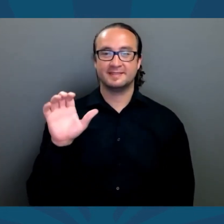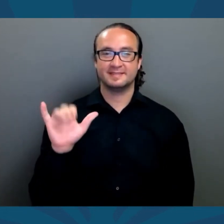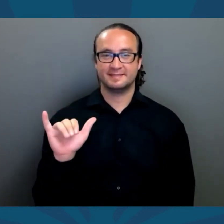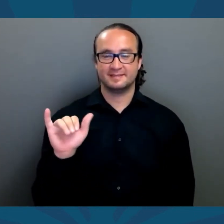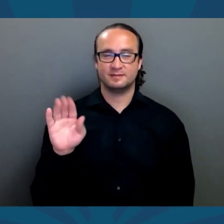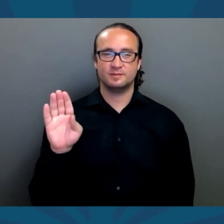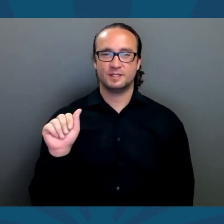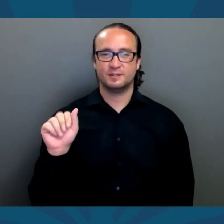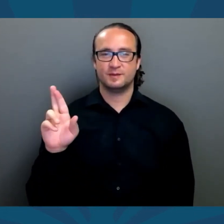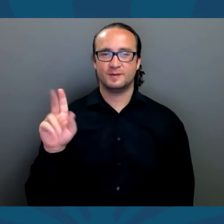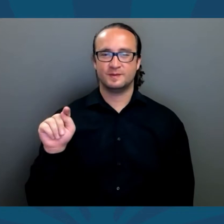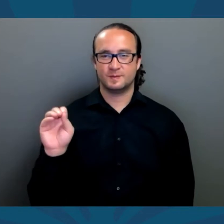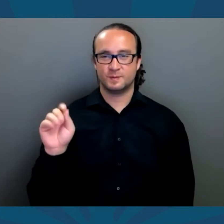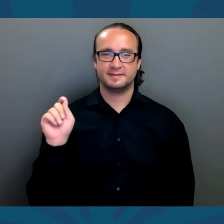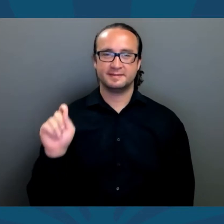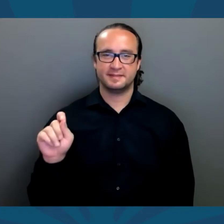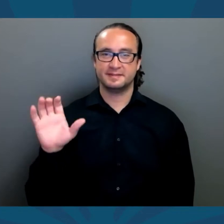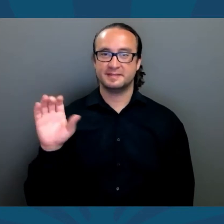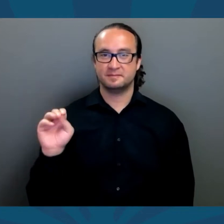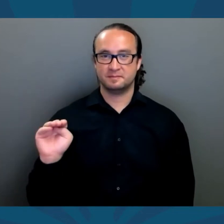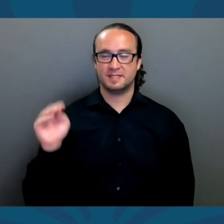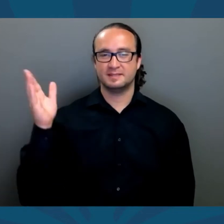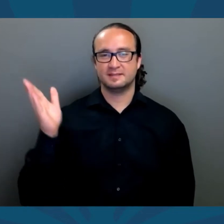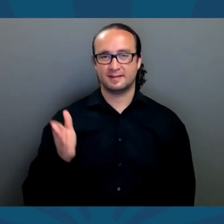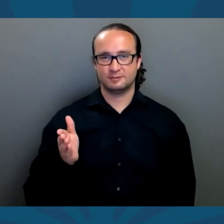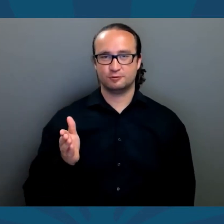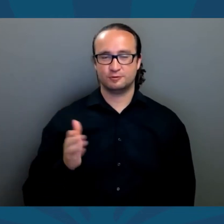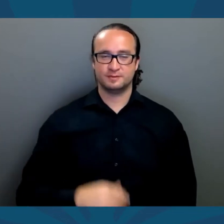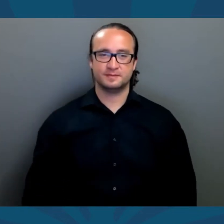nancybartow.com forward slash.